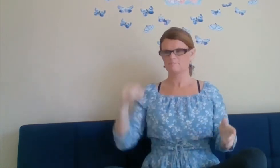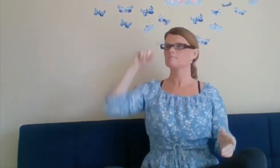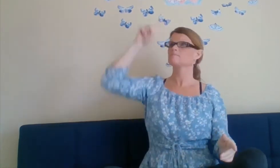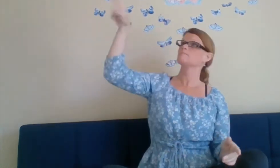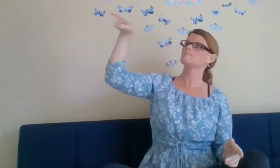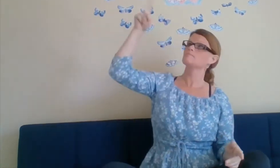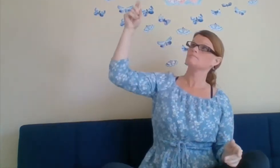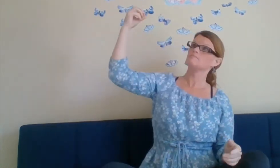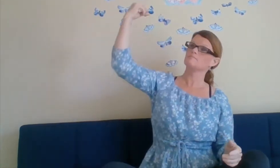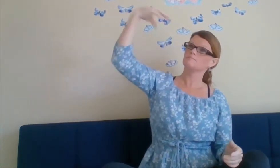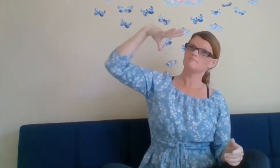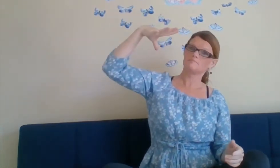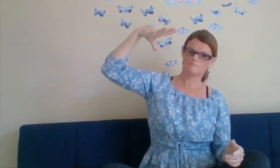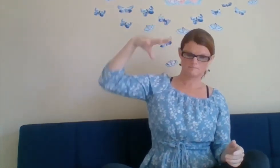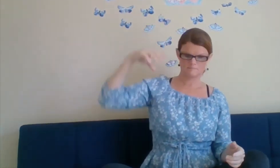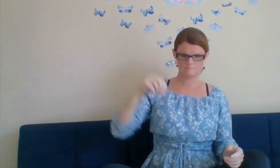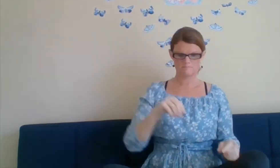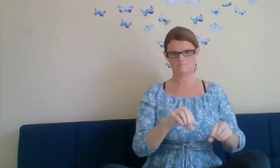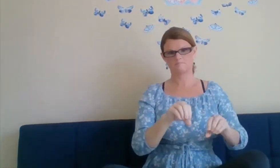burned them.